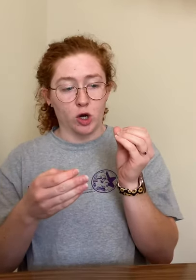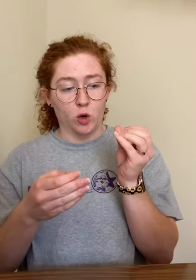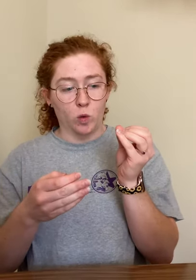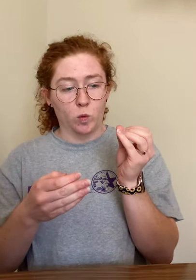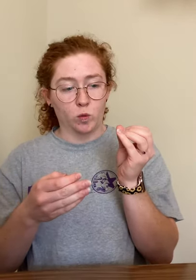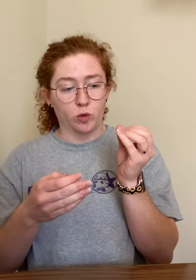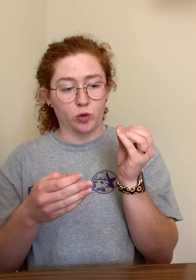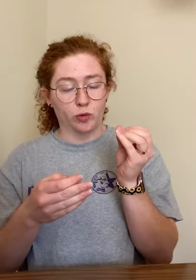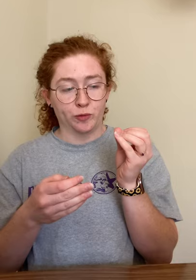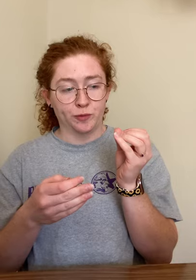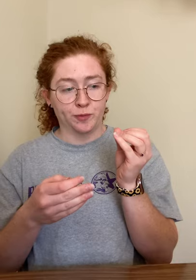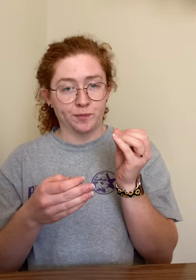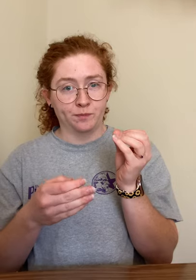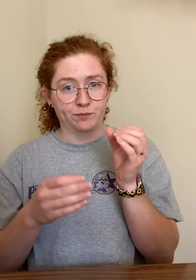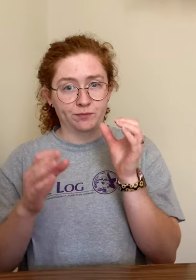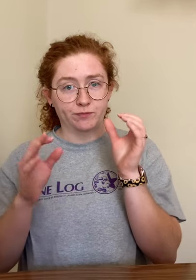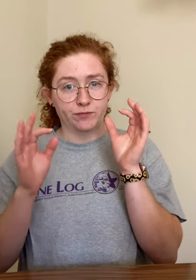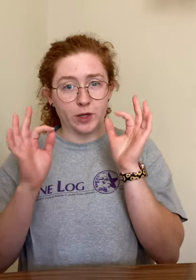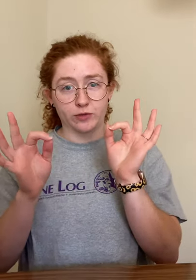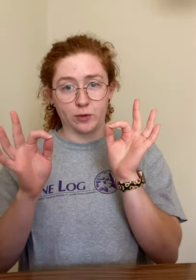it was okay.